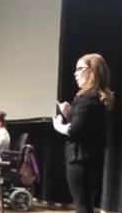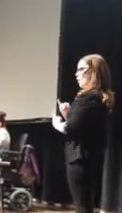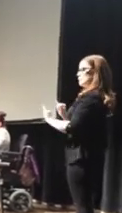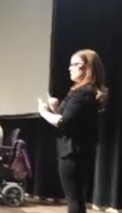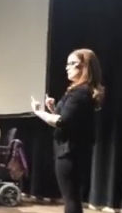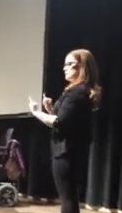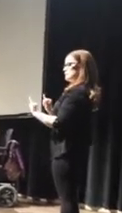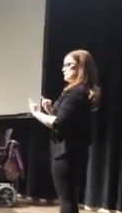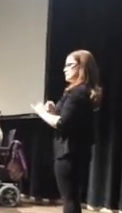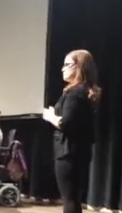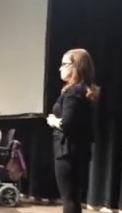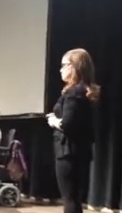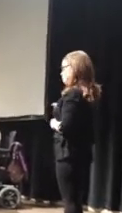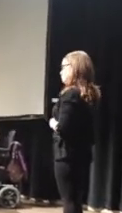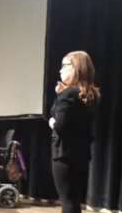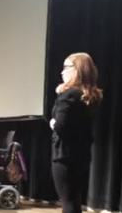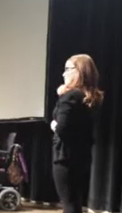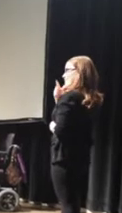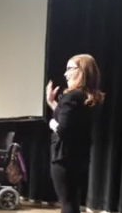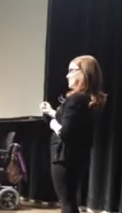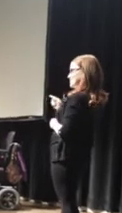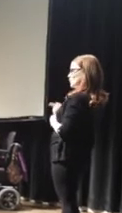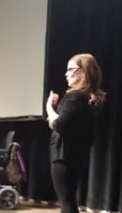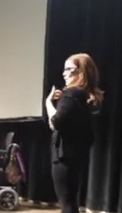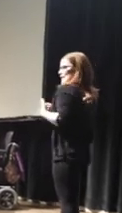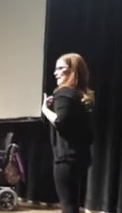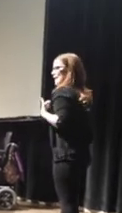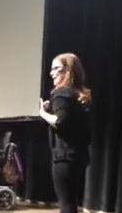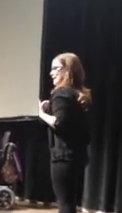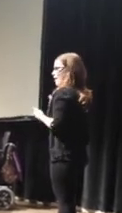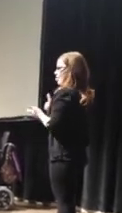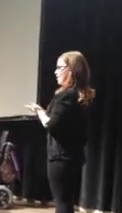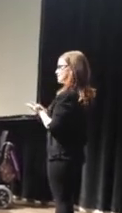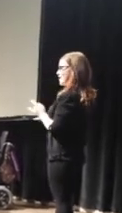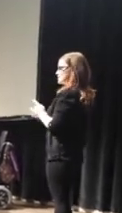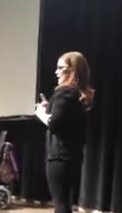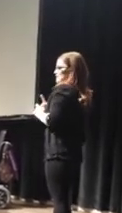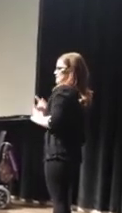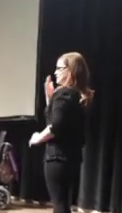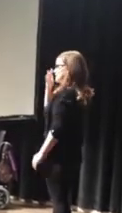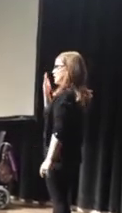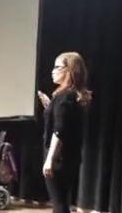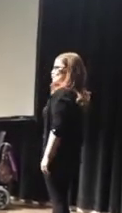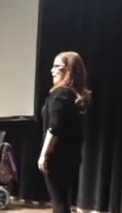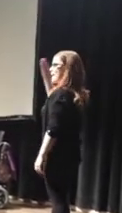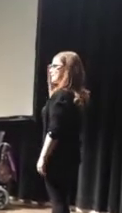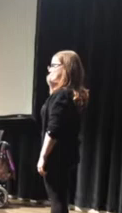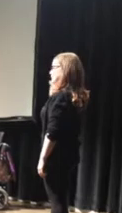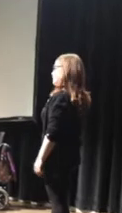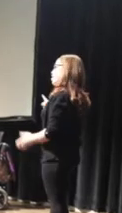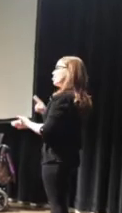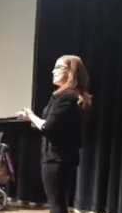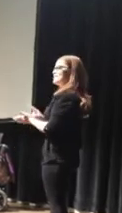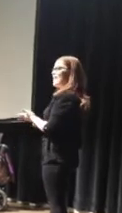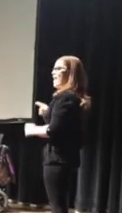She had a boyfriend. He was keen. Linda's sexy teenage dream. Oh, Linda